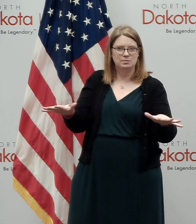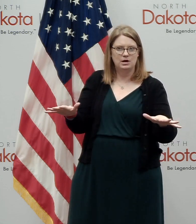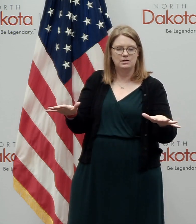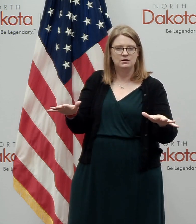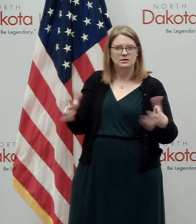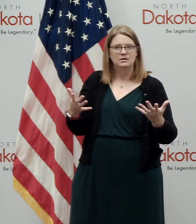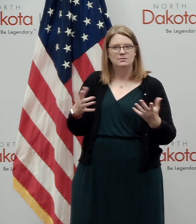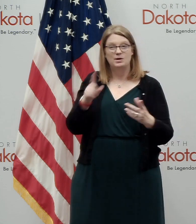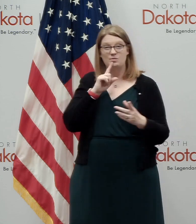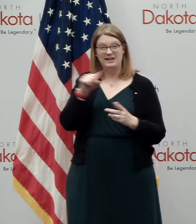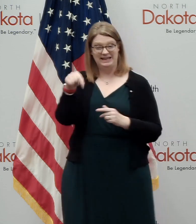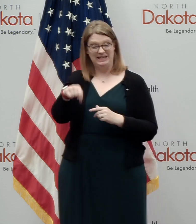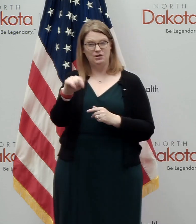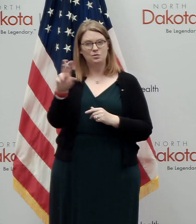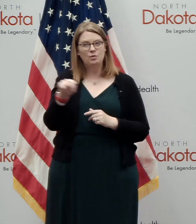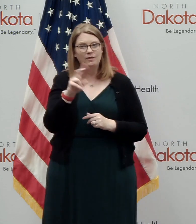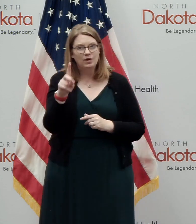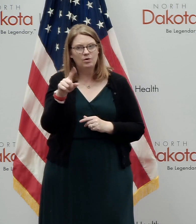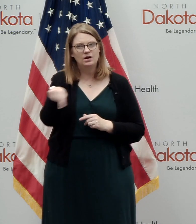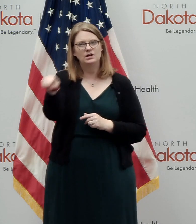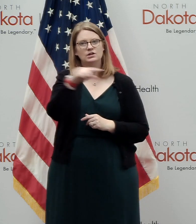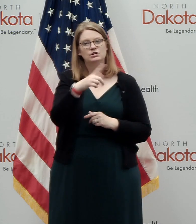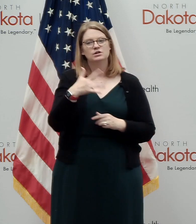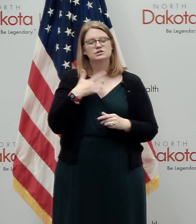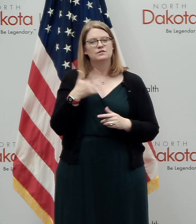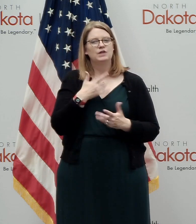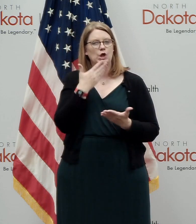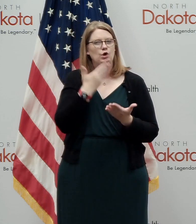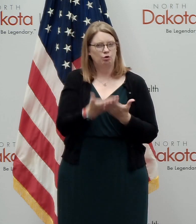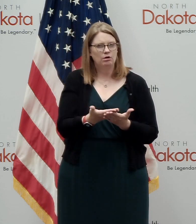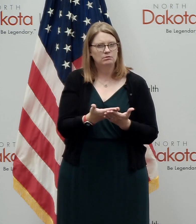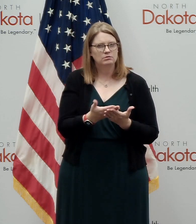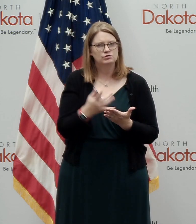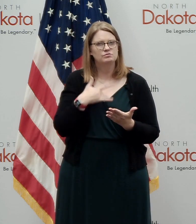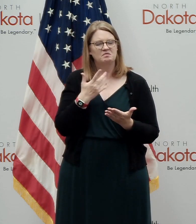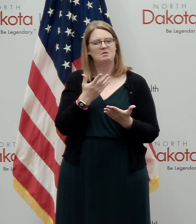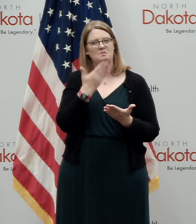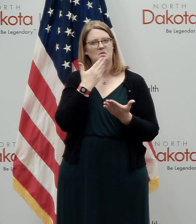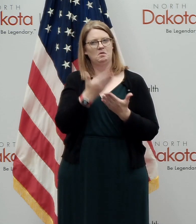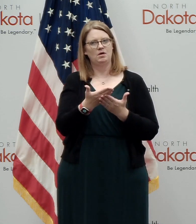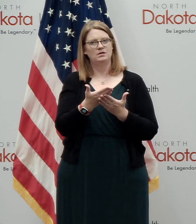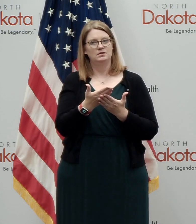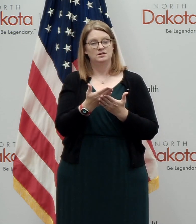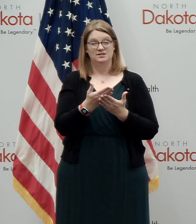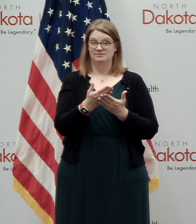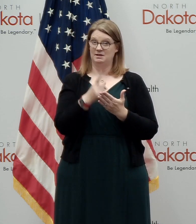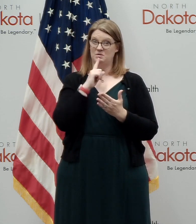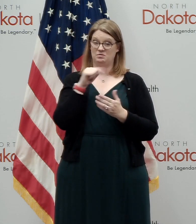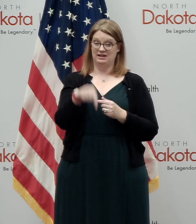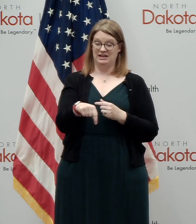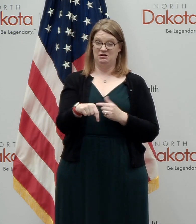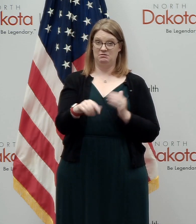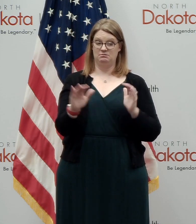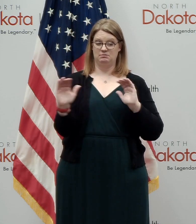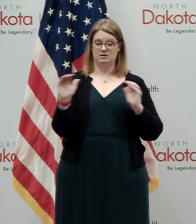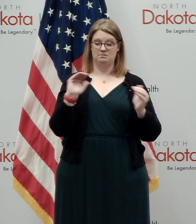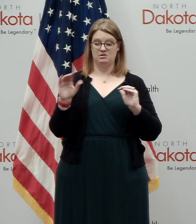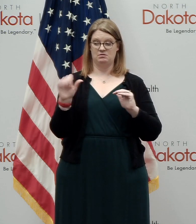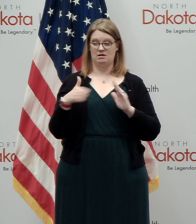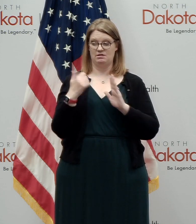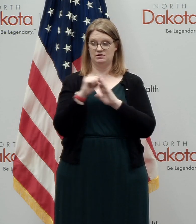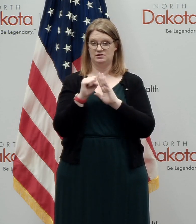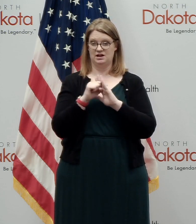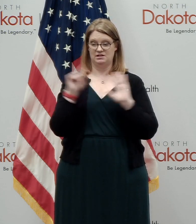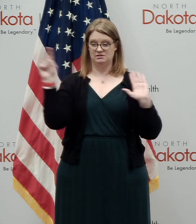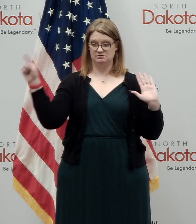everyone in North Dakota to feel great about their effort because, again, compared to virtually every other state, uh, whether it's, uh,